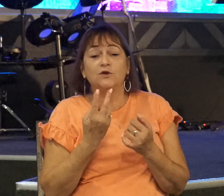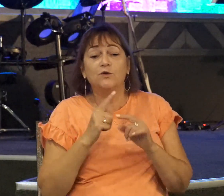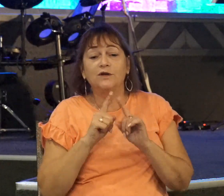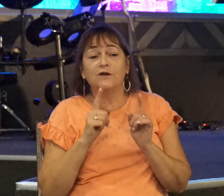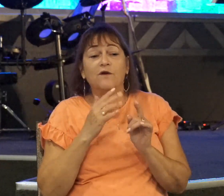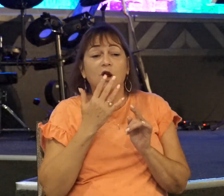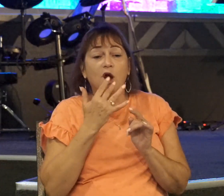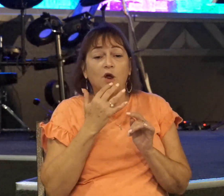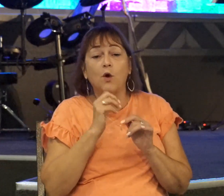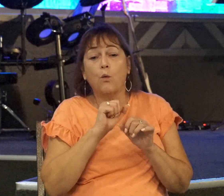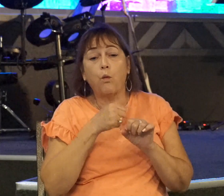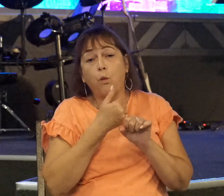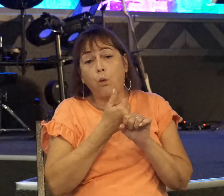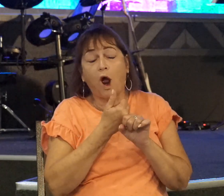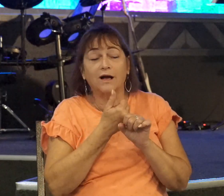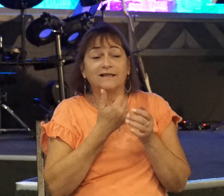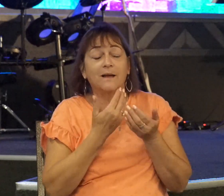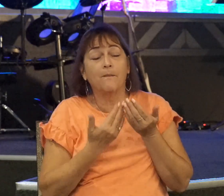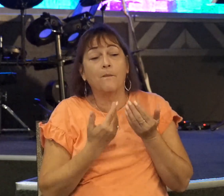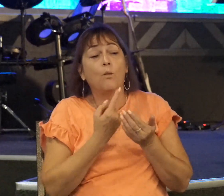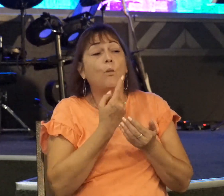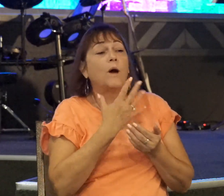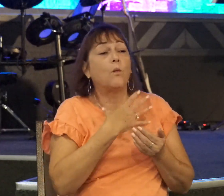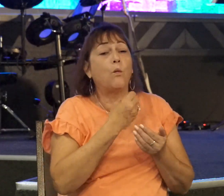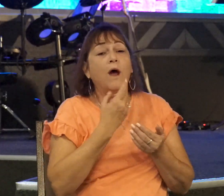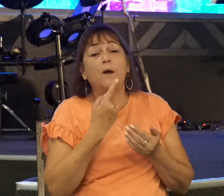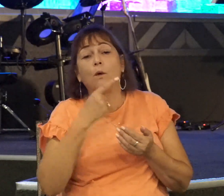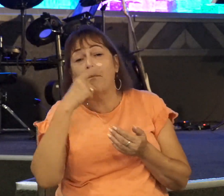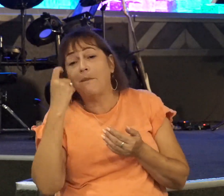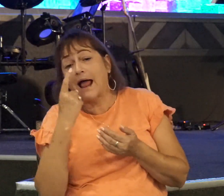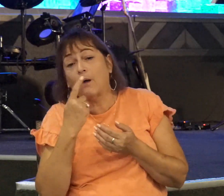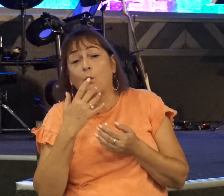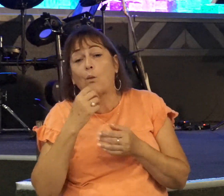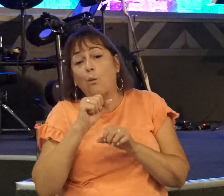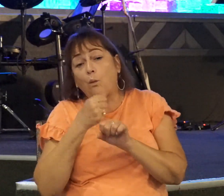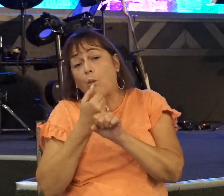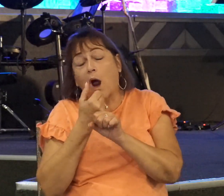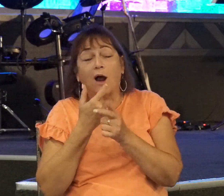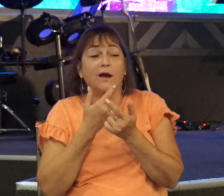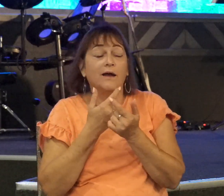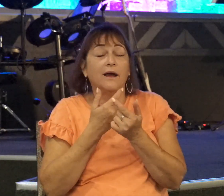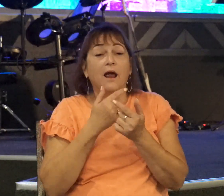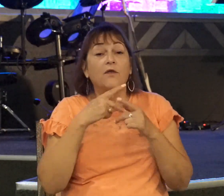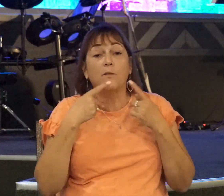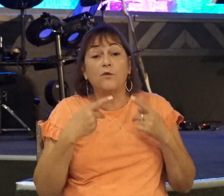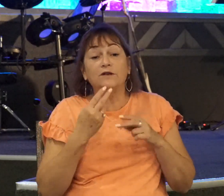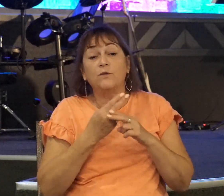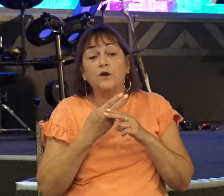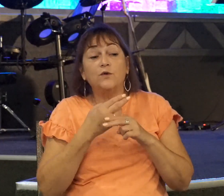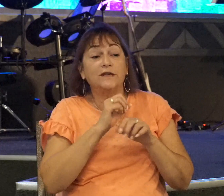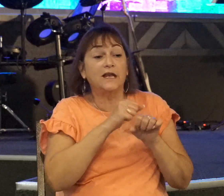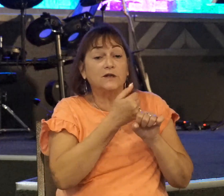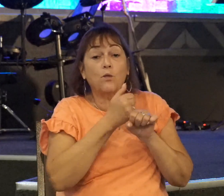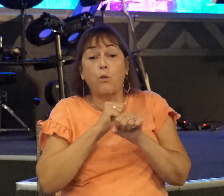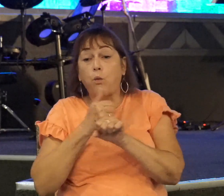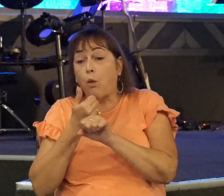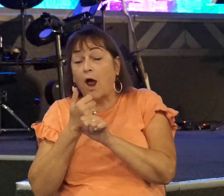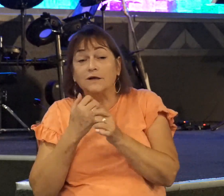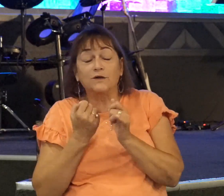rocks, possibly one white, one black. And the priest would use these rocks to discern the will of the Lord,